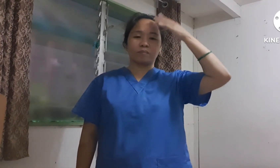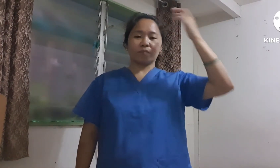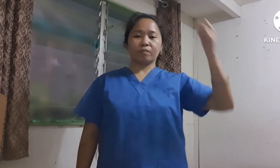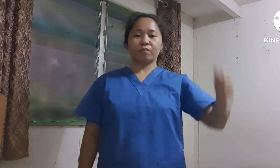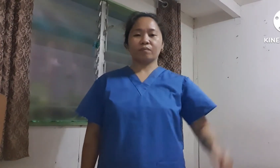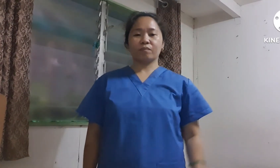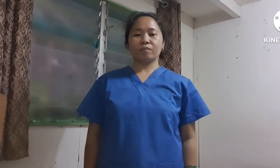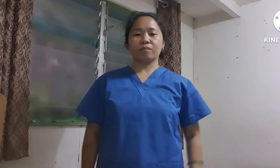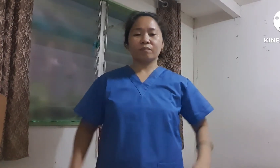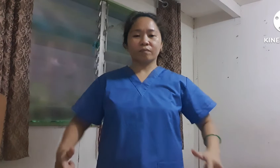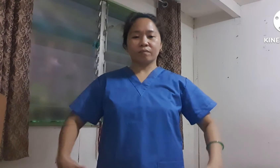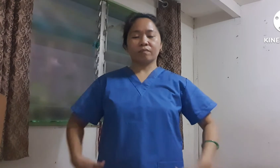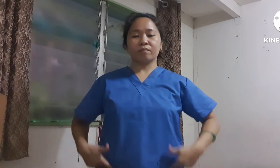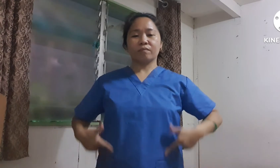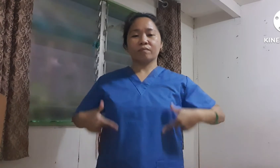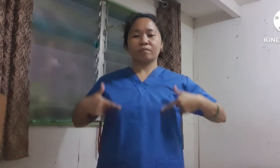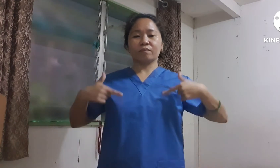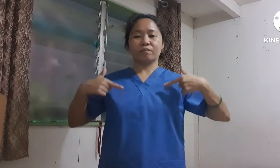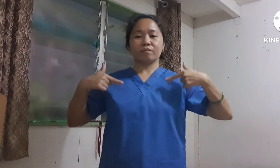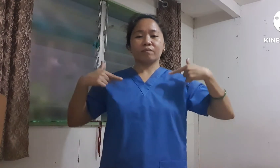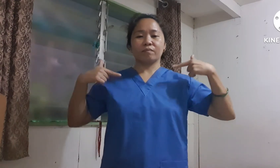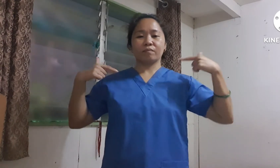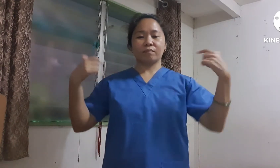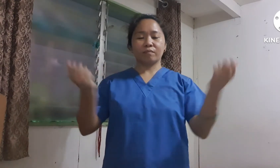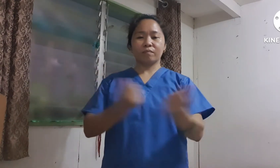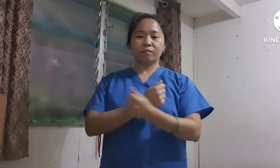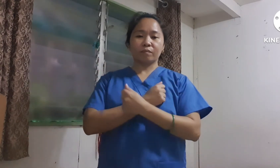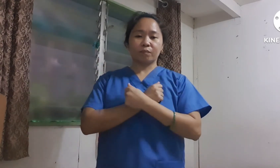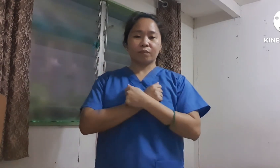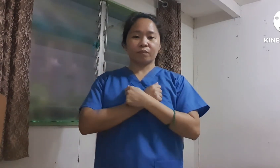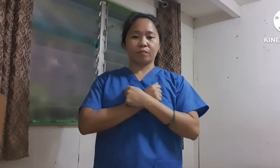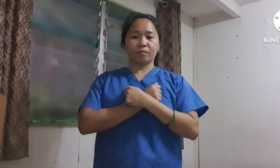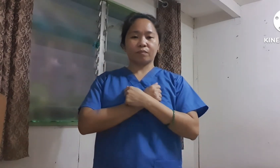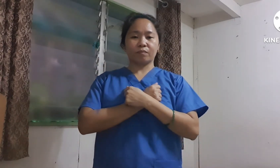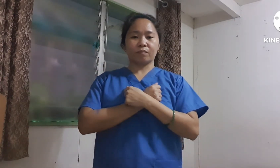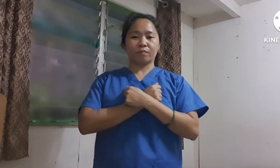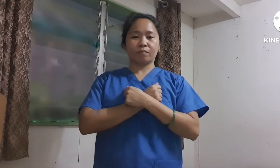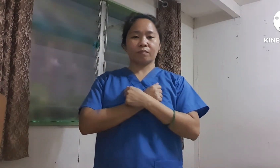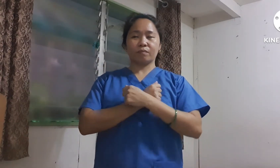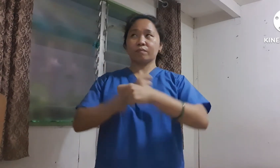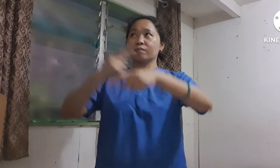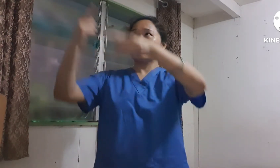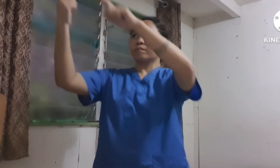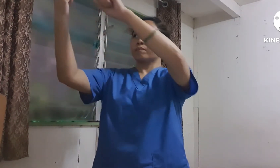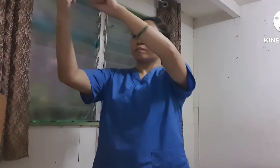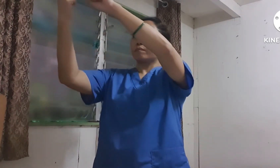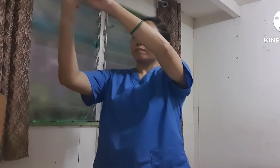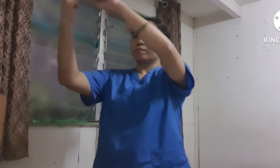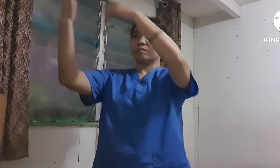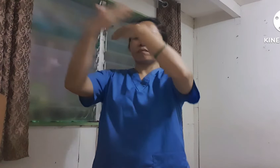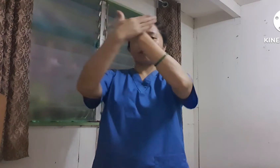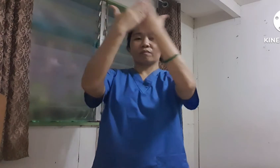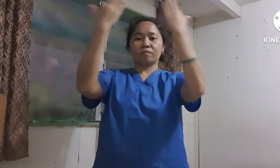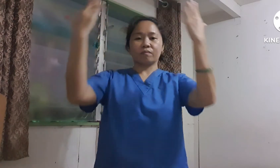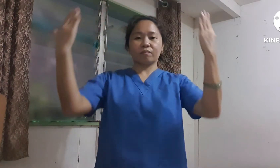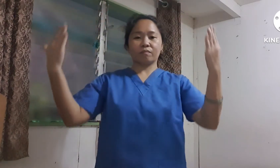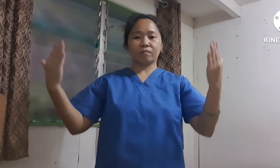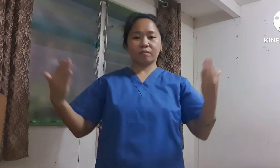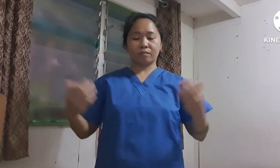When I can leave I can reach I heavens